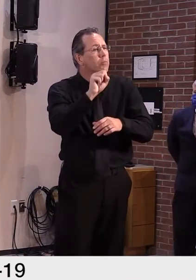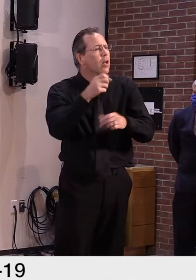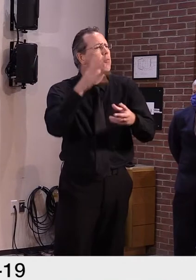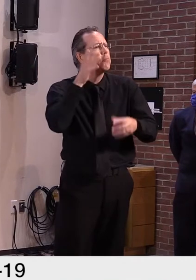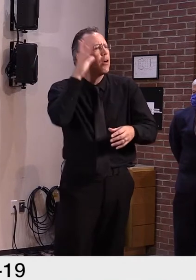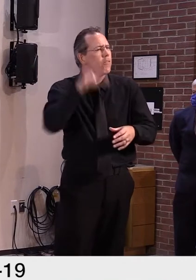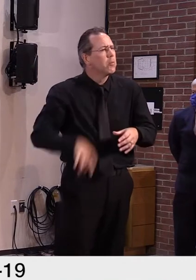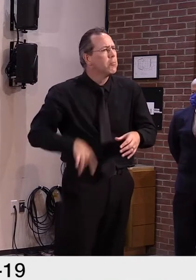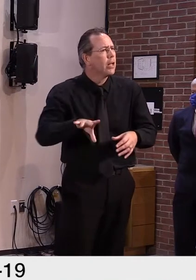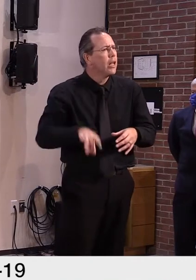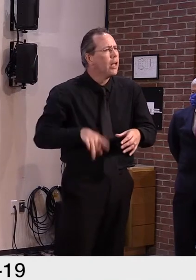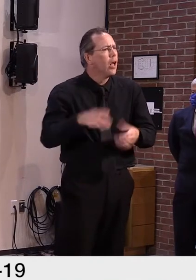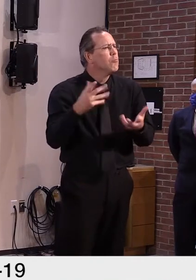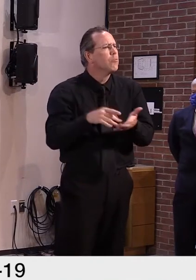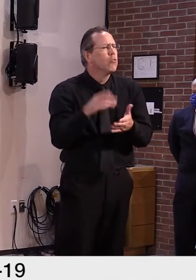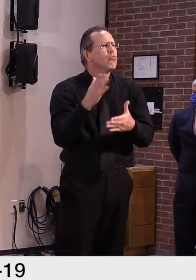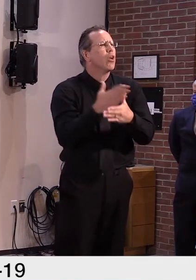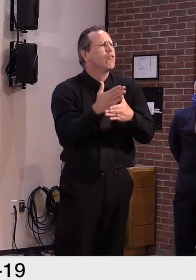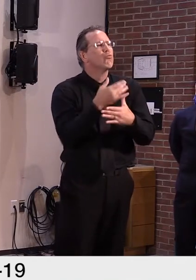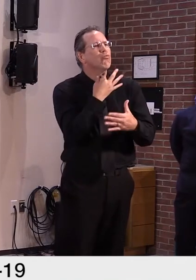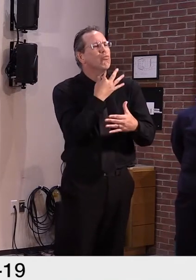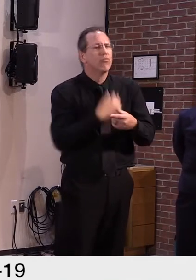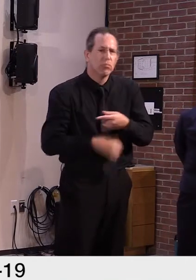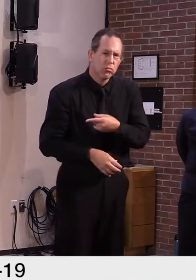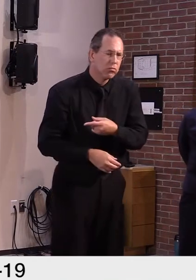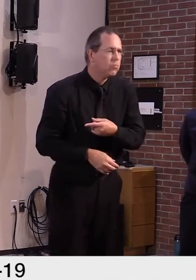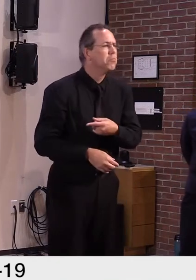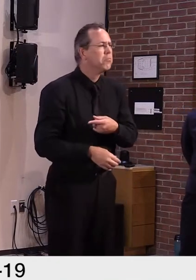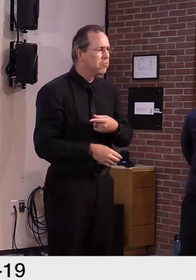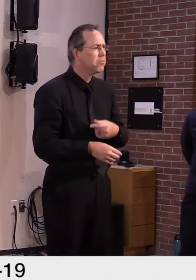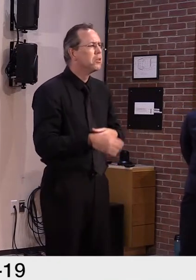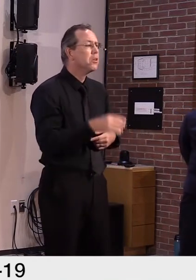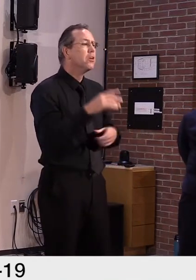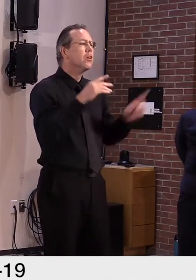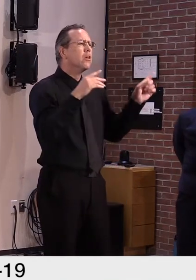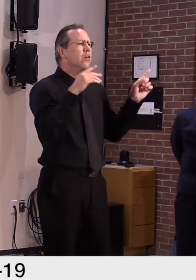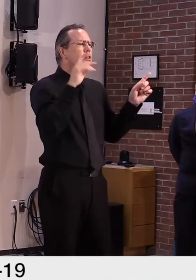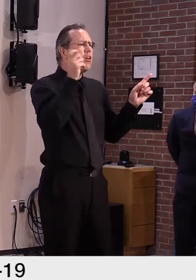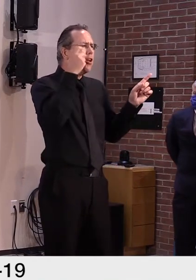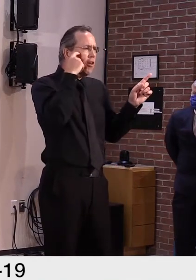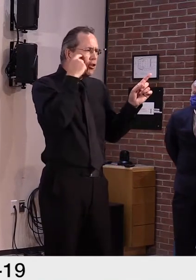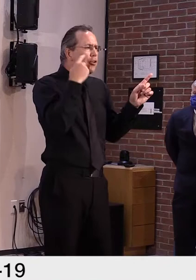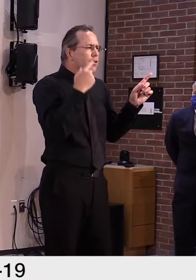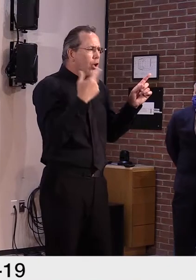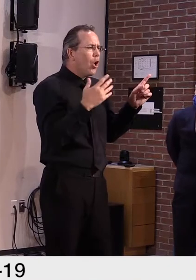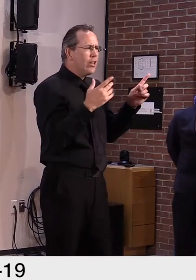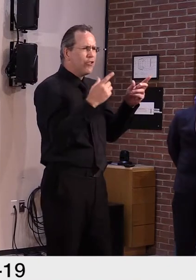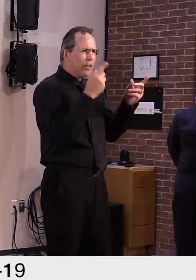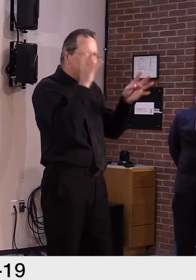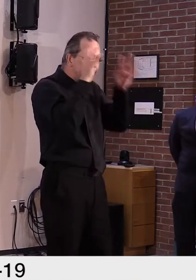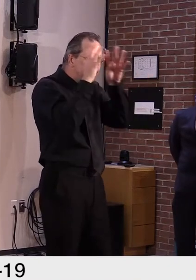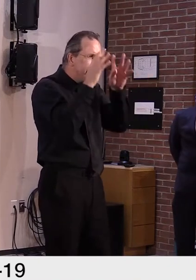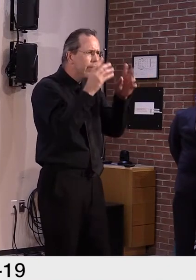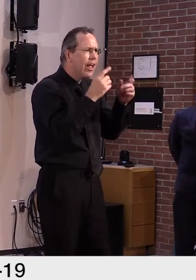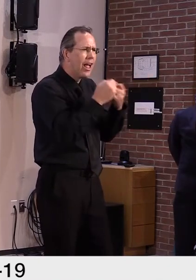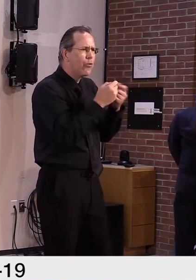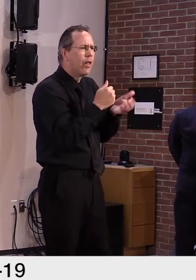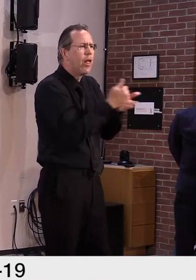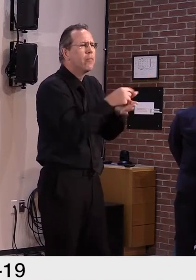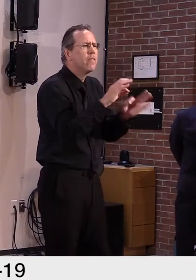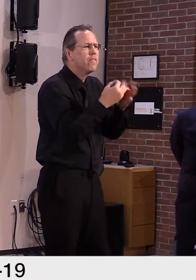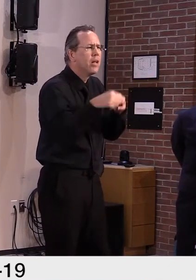There are some hubs locations that are free or very low cost of families.